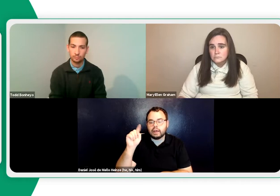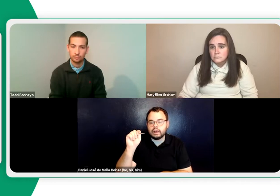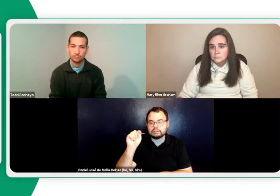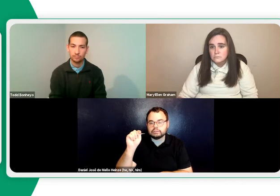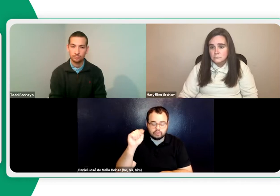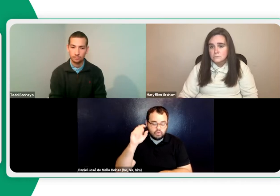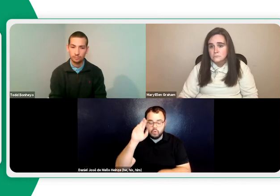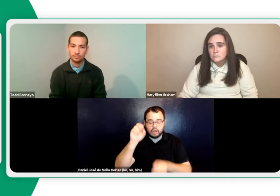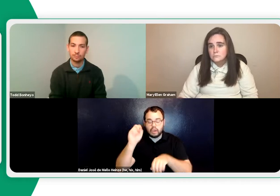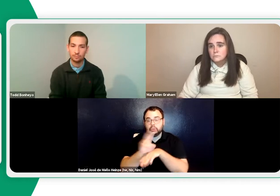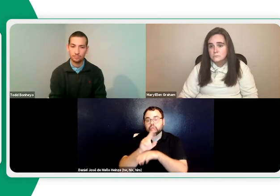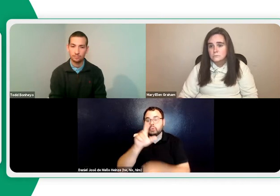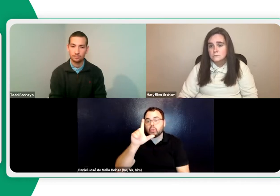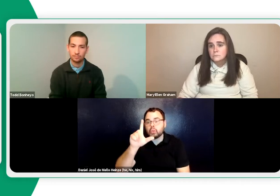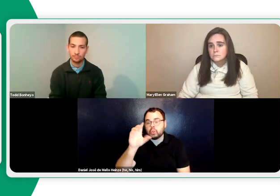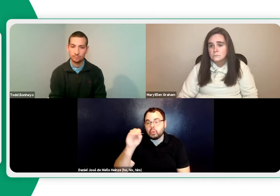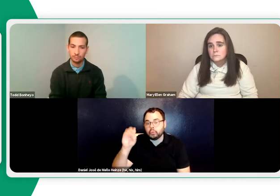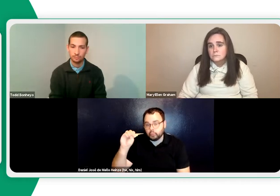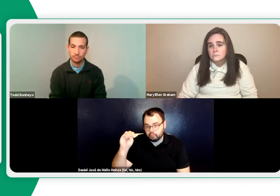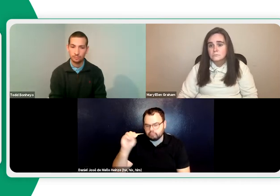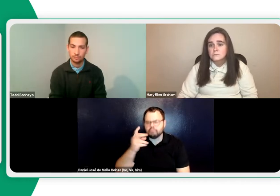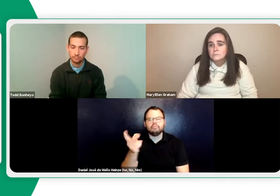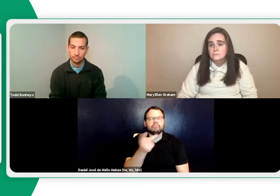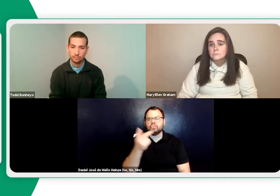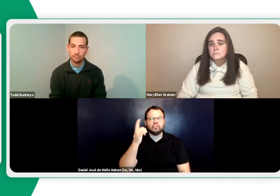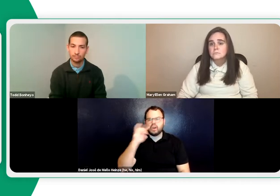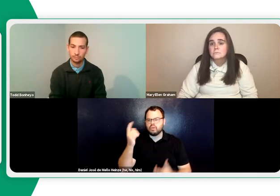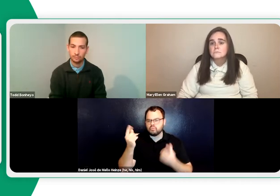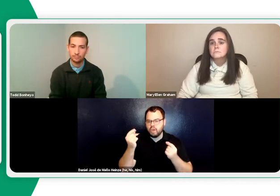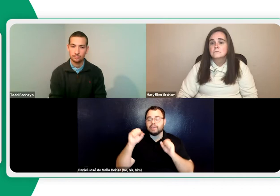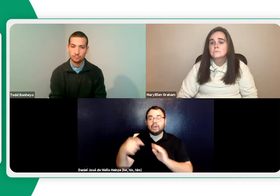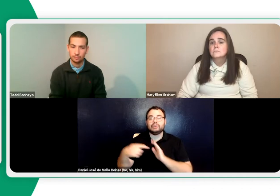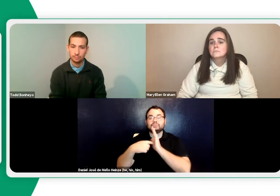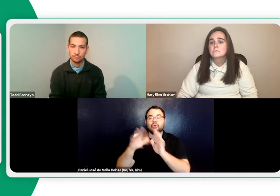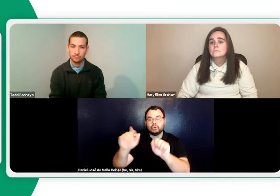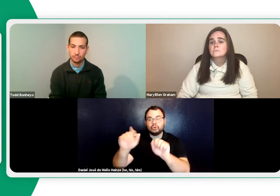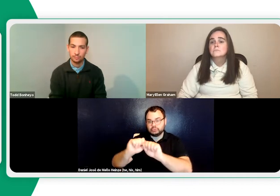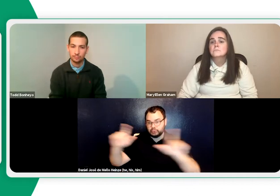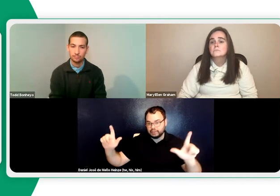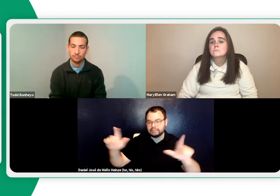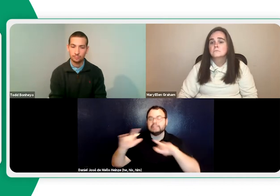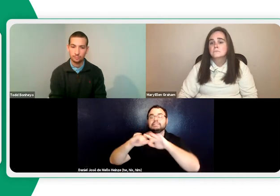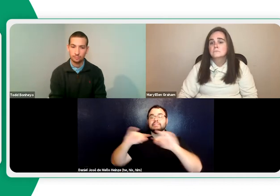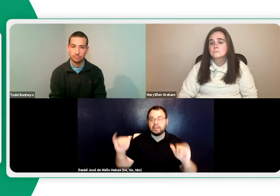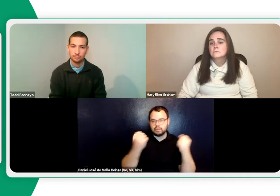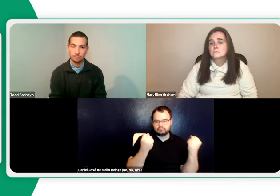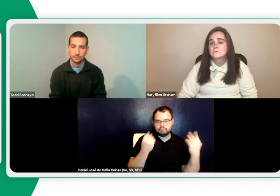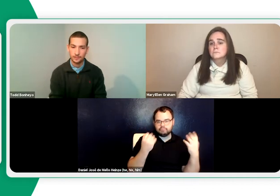without the students featured in the recording. You can use Screencast or you can use Loom. And